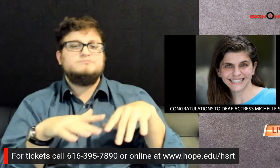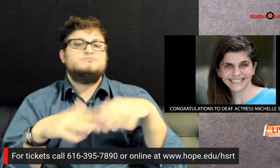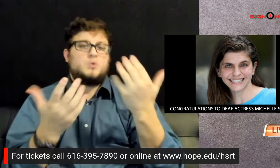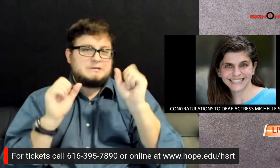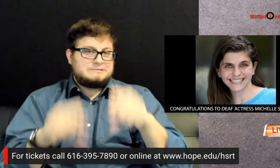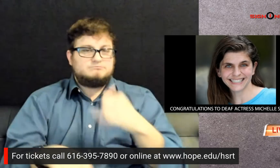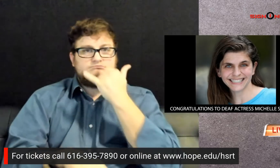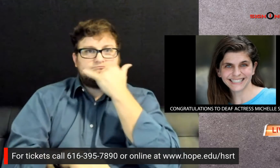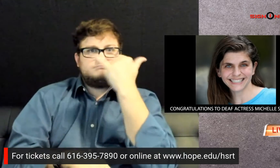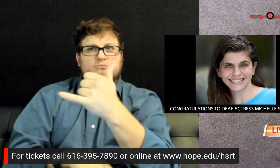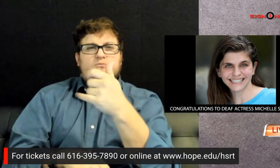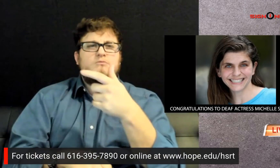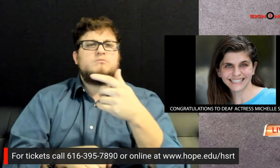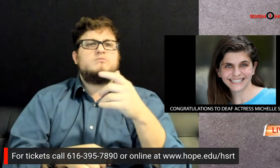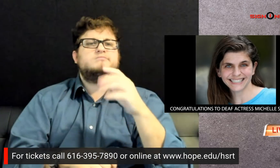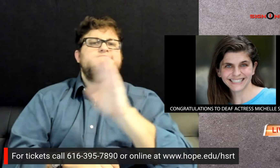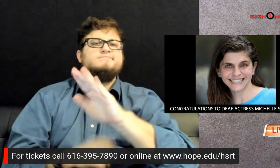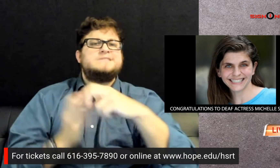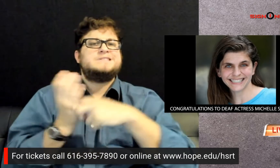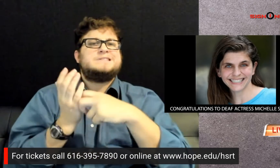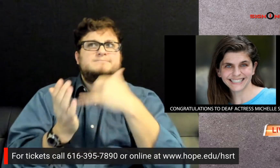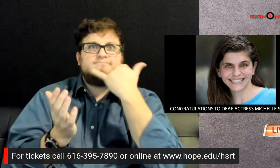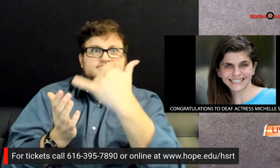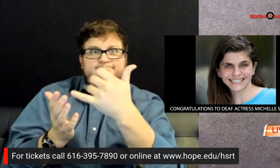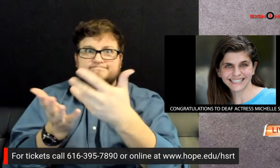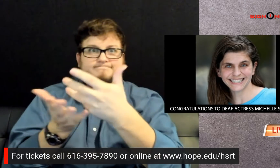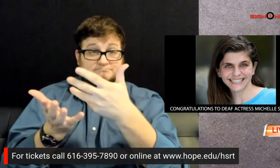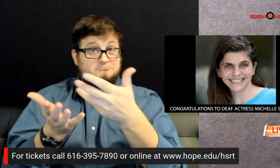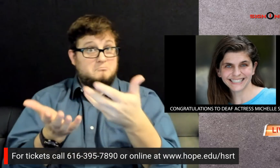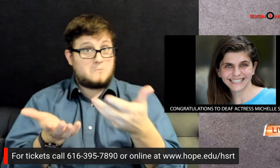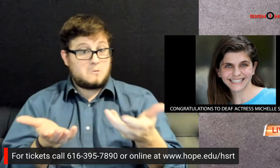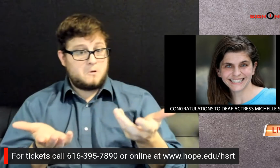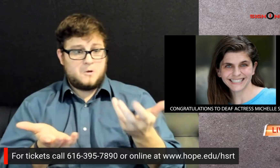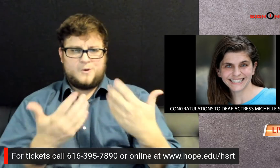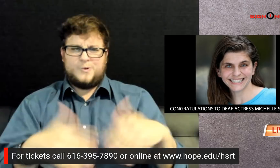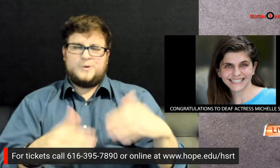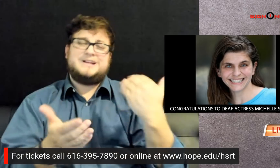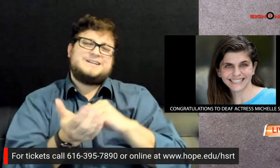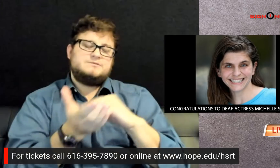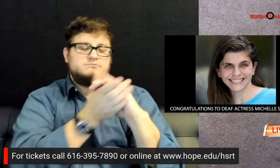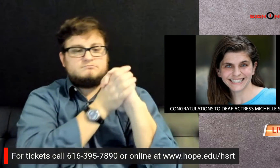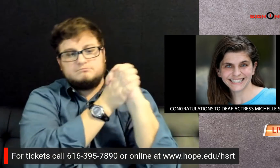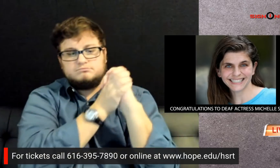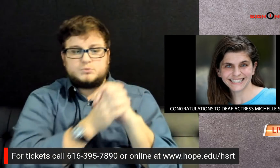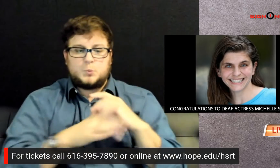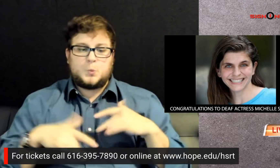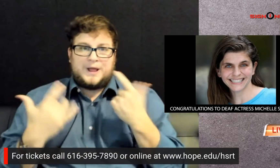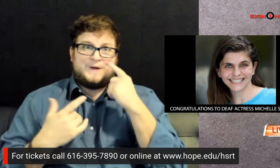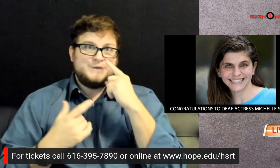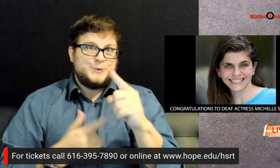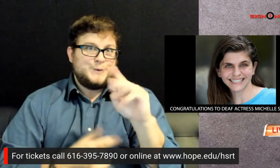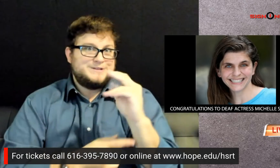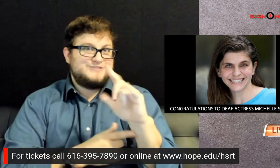theater and the number to the ticket office. Again, congratulations, Michelle.